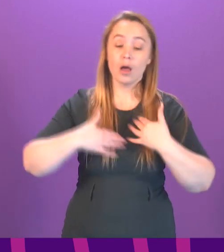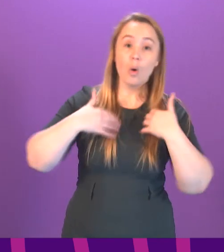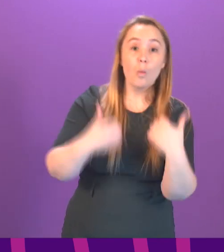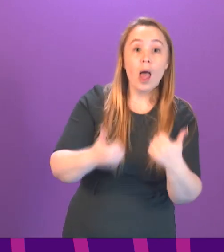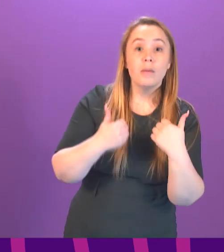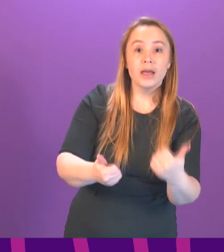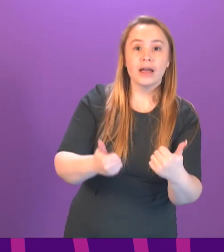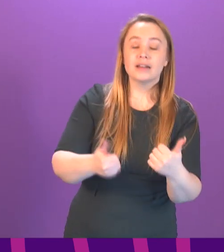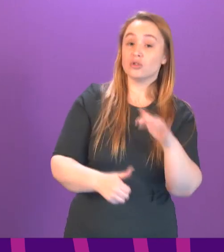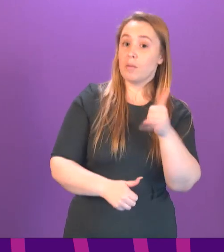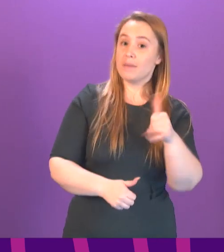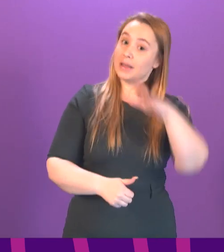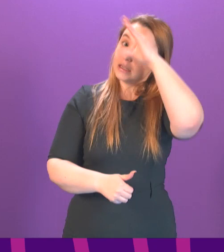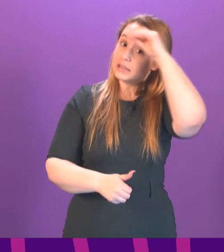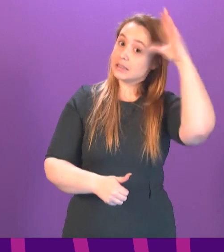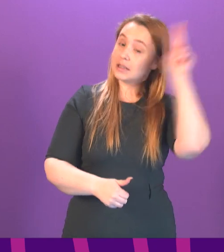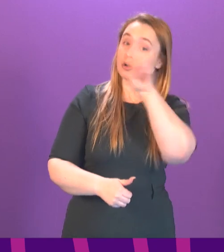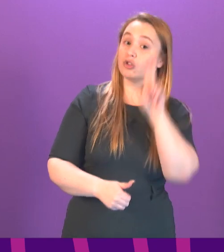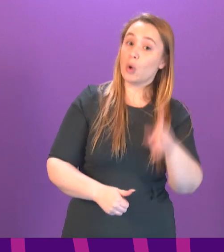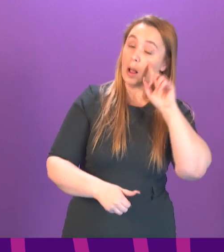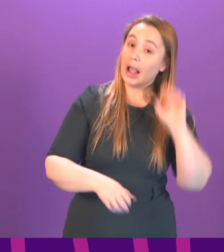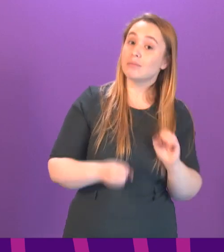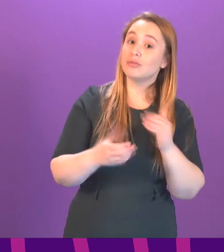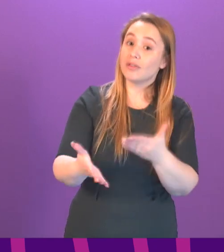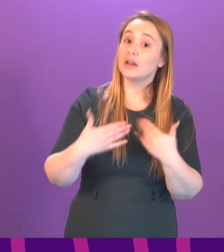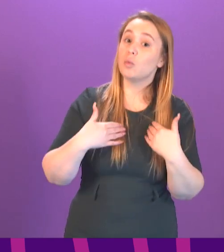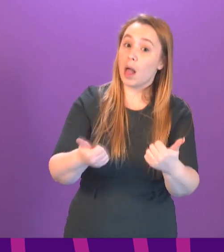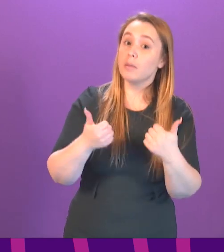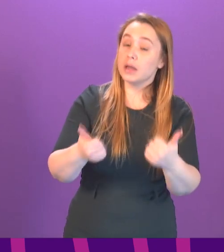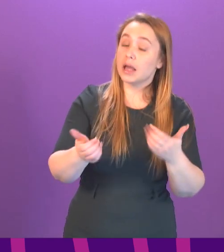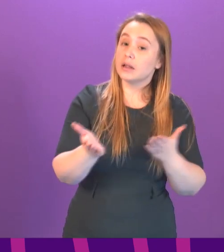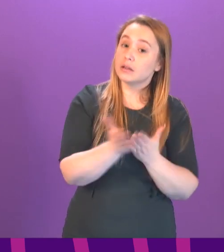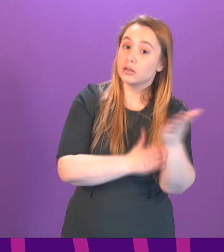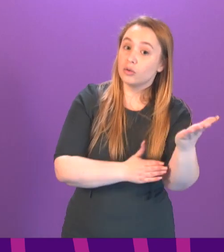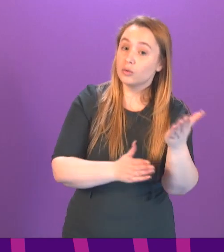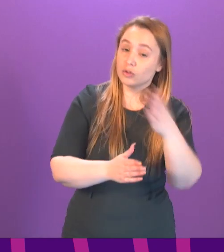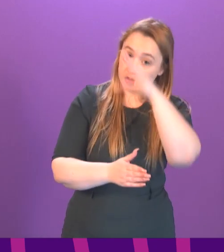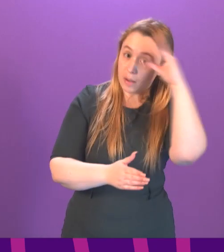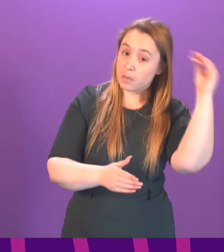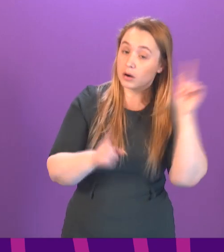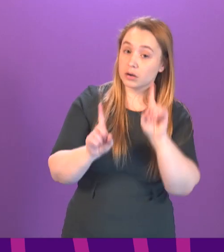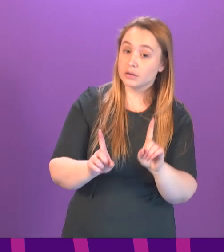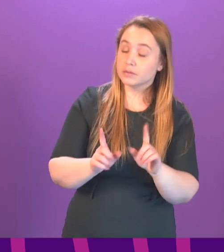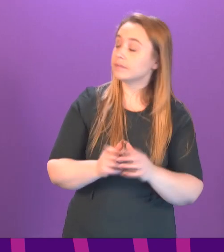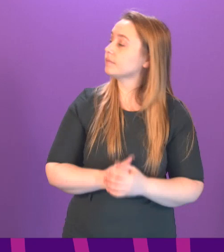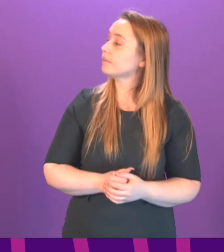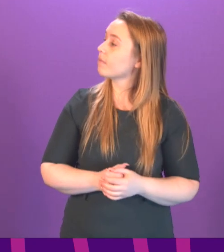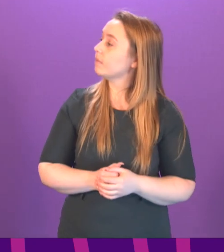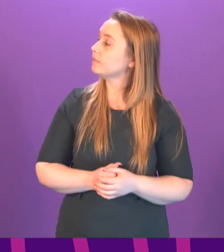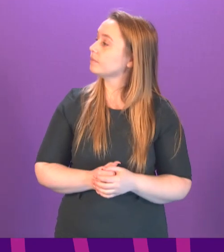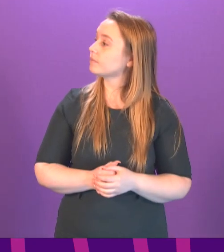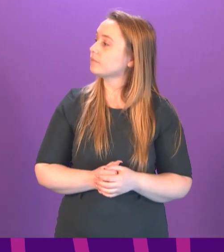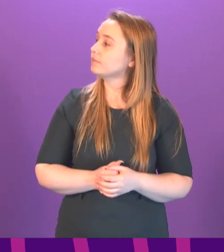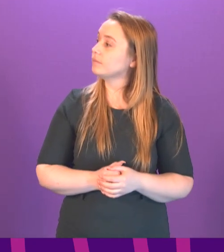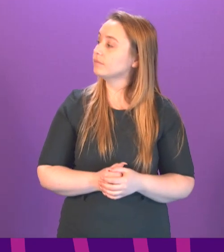And a version of summer school might provide that which has been lost over these months. First Minister. Yeah, I mean, I think all of these things we should